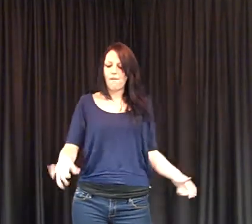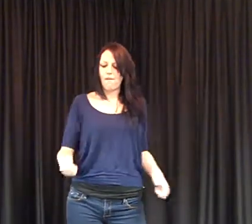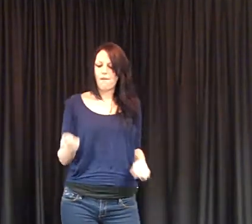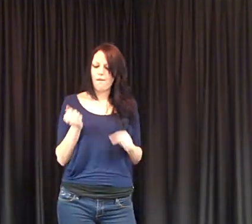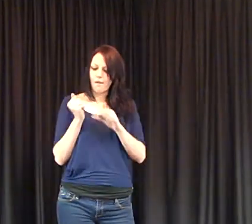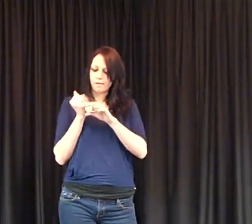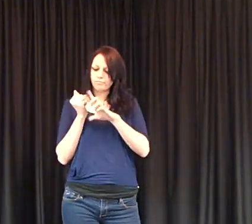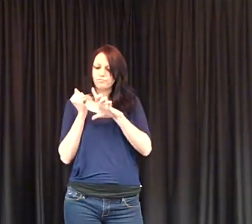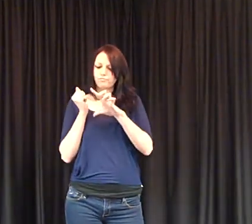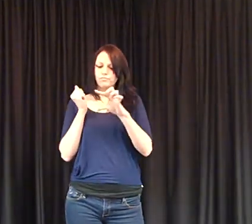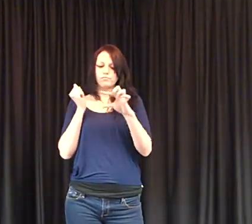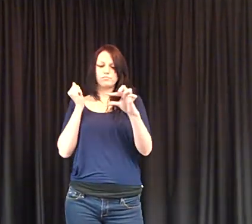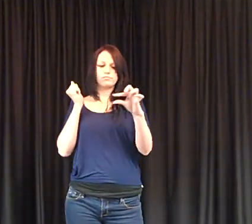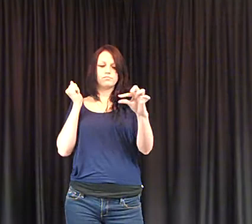and not at all what you seem.